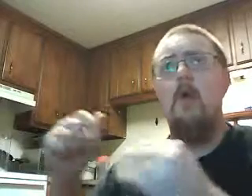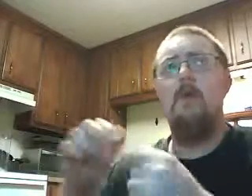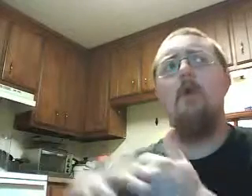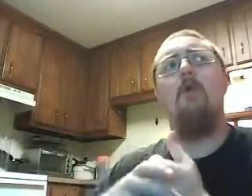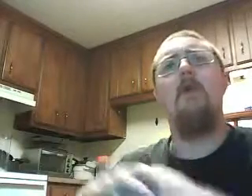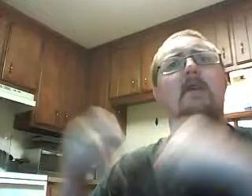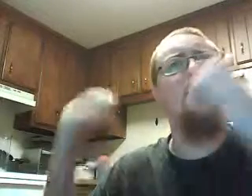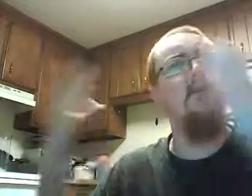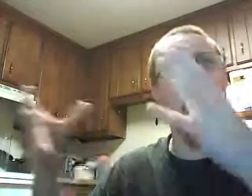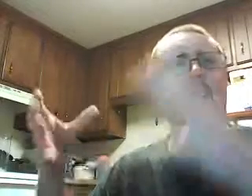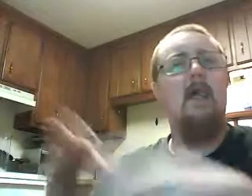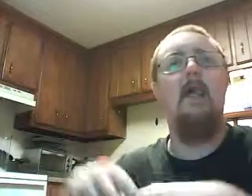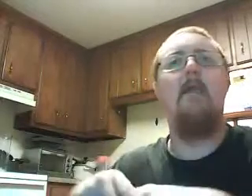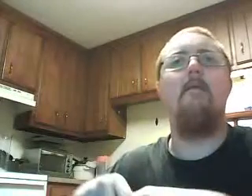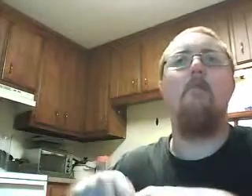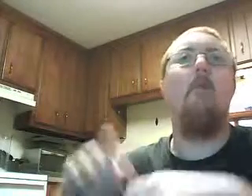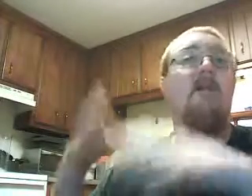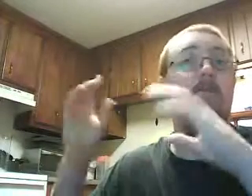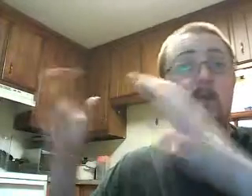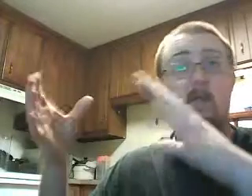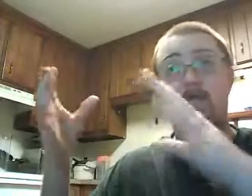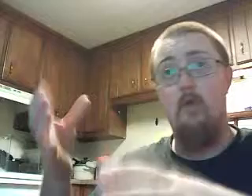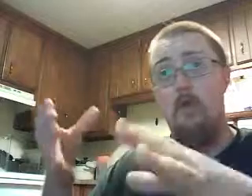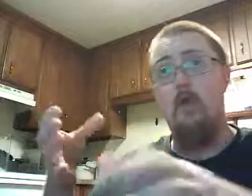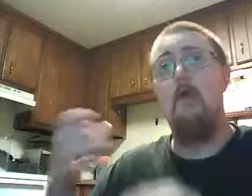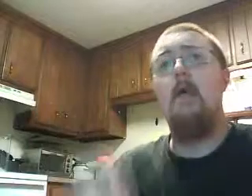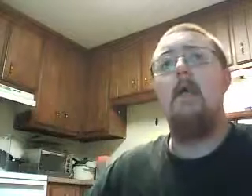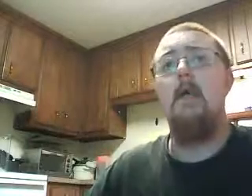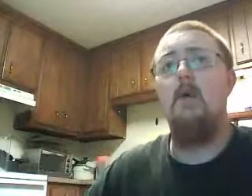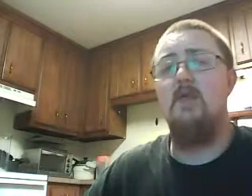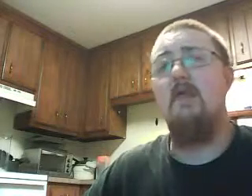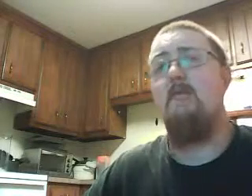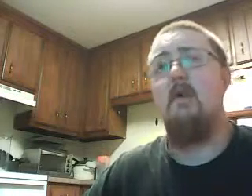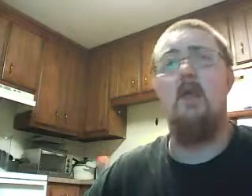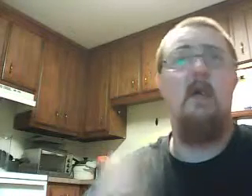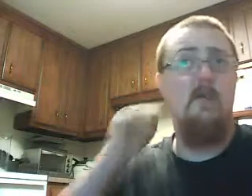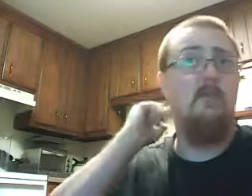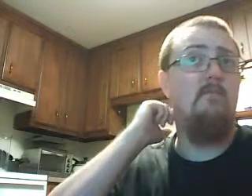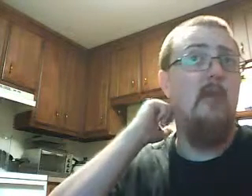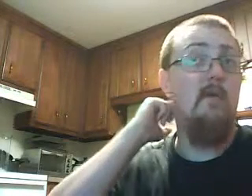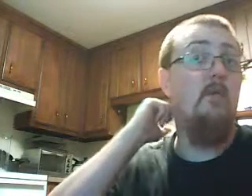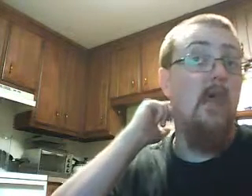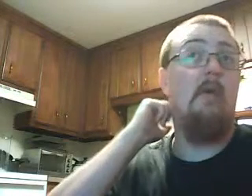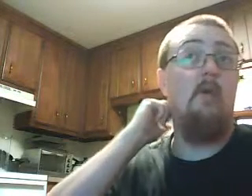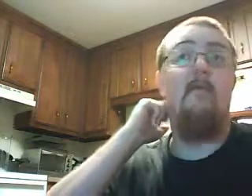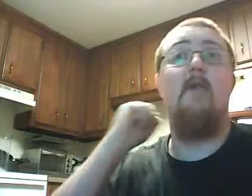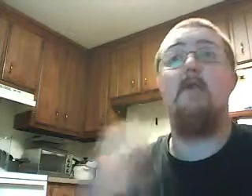So it's a good site and what it's supposed to be for is stuff laying around the house that you can't get rid of that